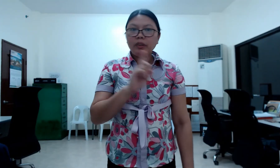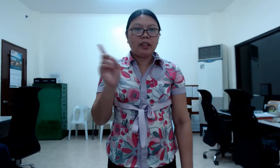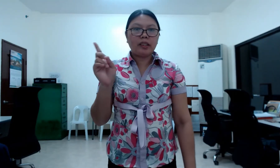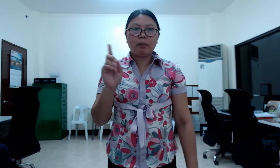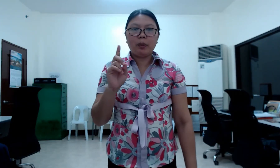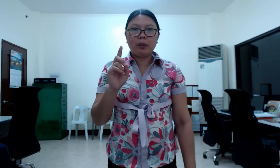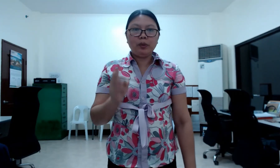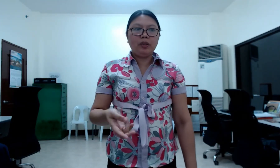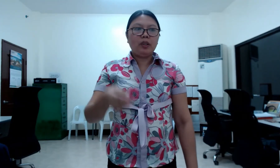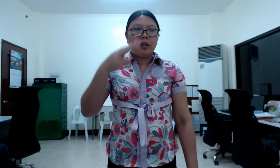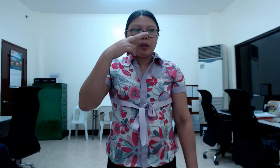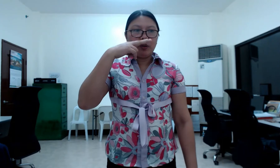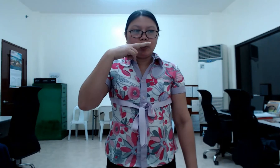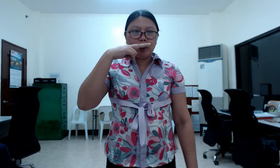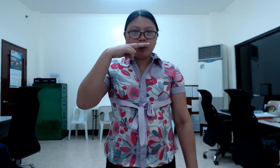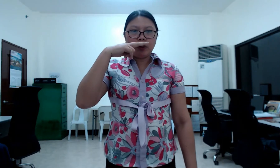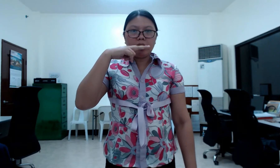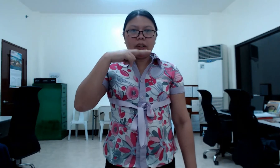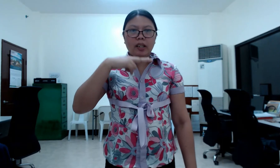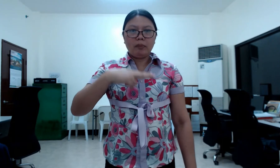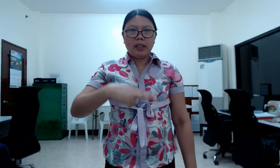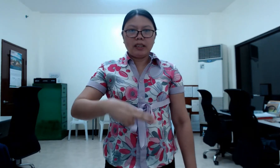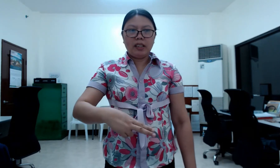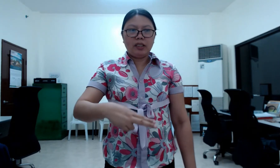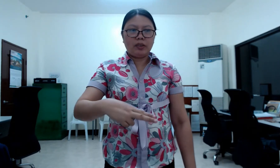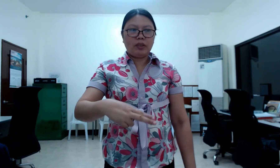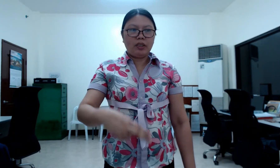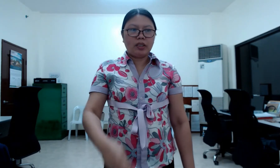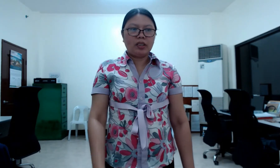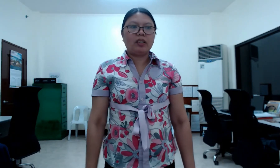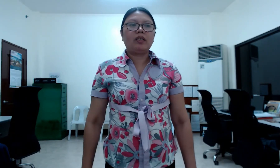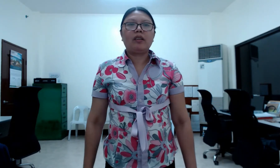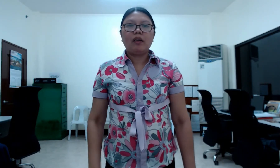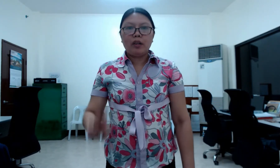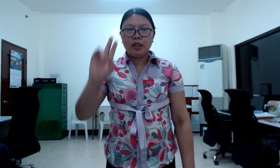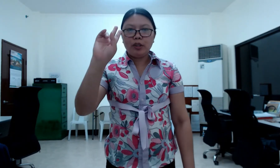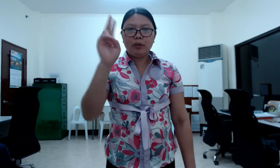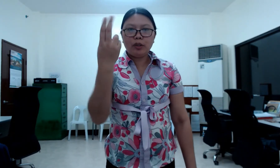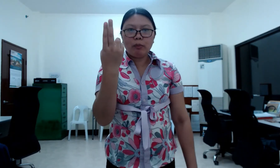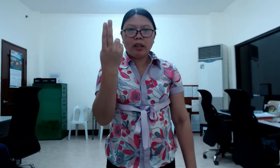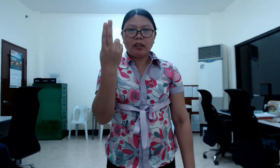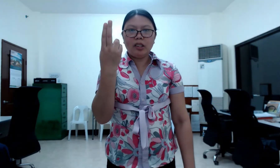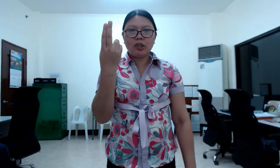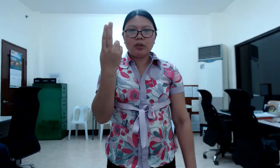explode those great big sneezers. Use my tissue.